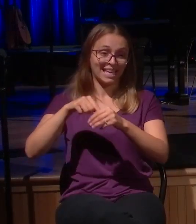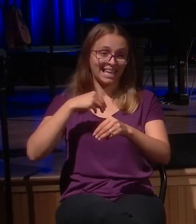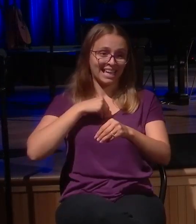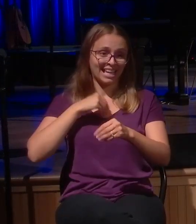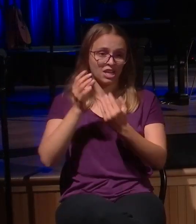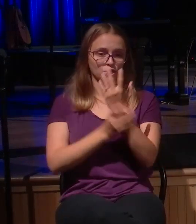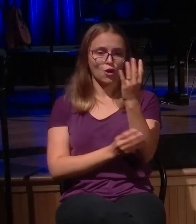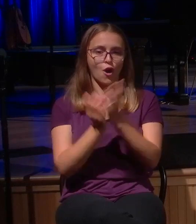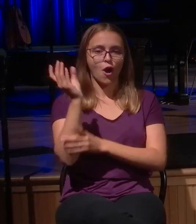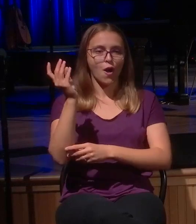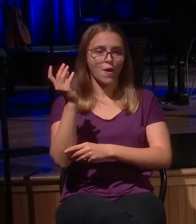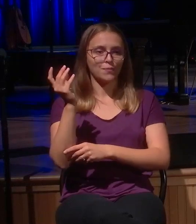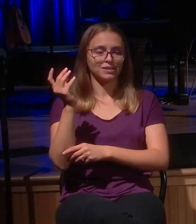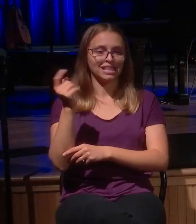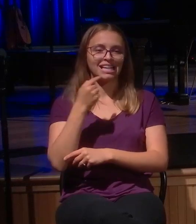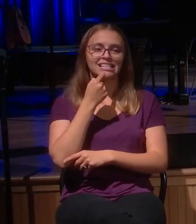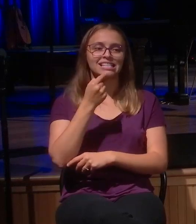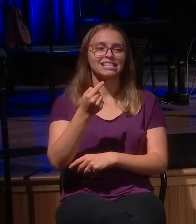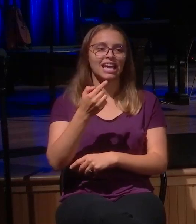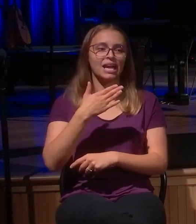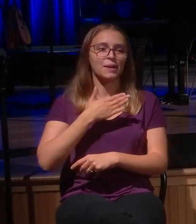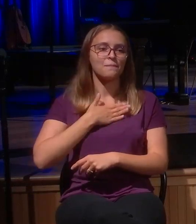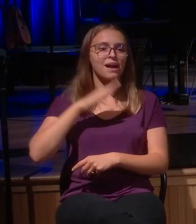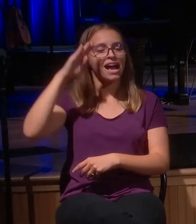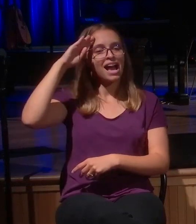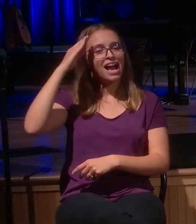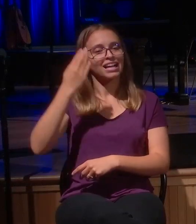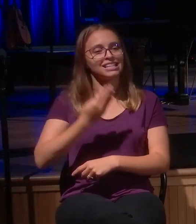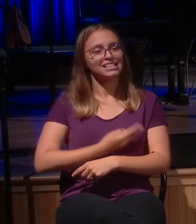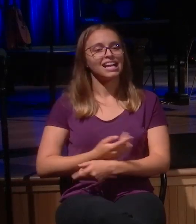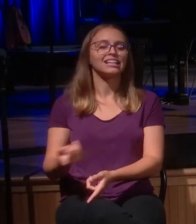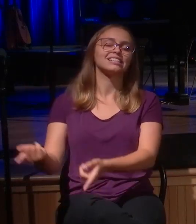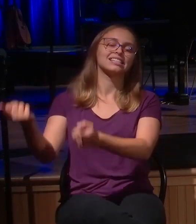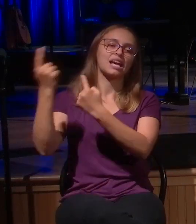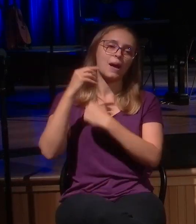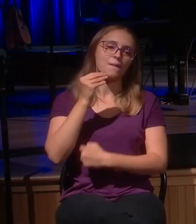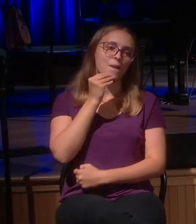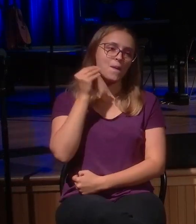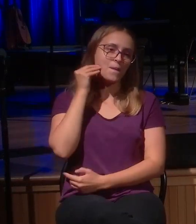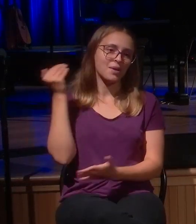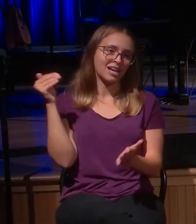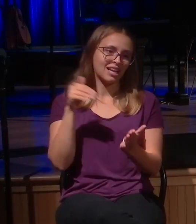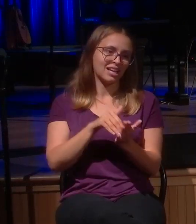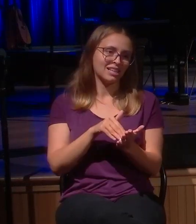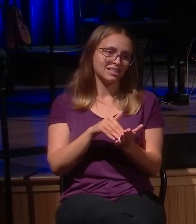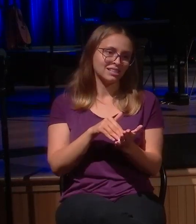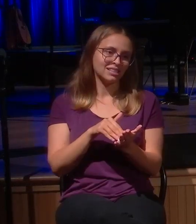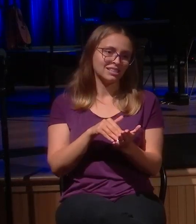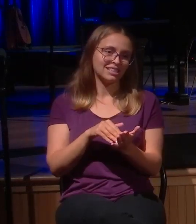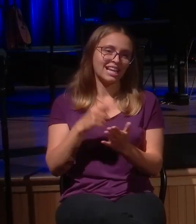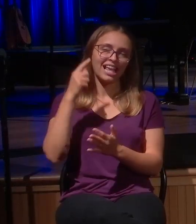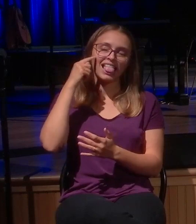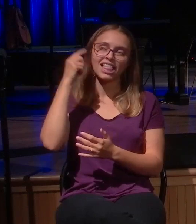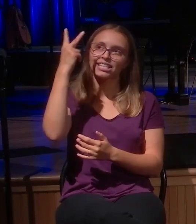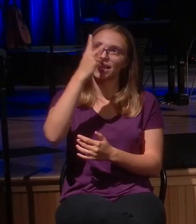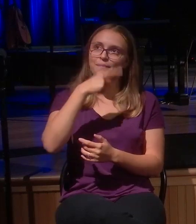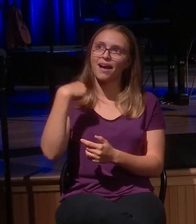chest. Said, my son's come home again. Lifted my face. Wipe the tears from my